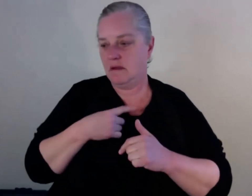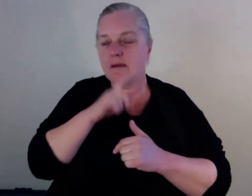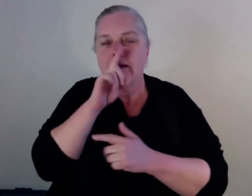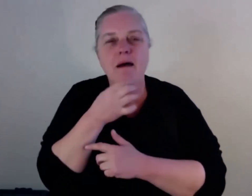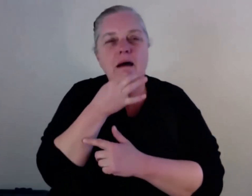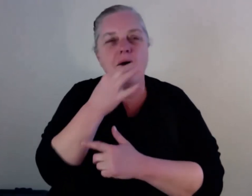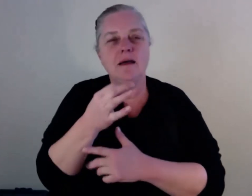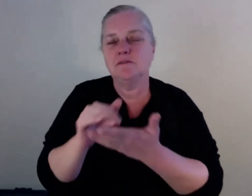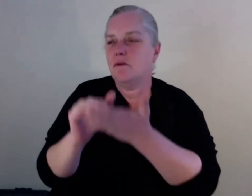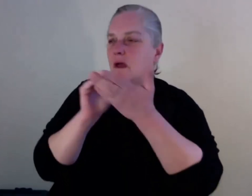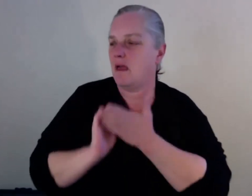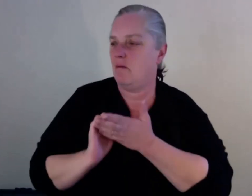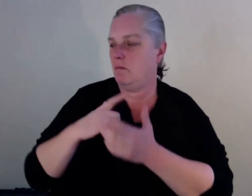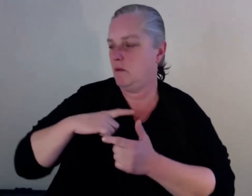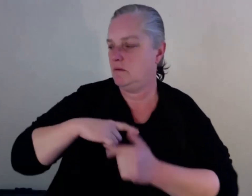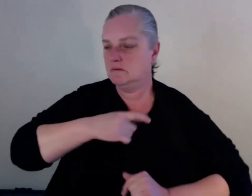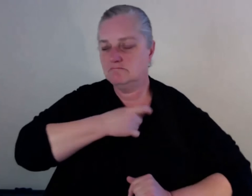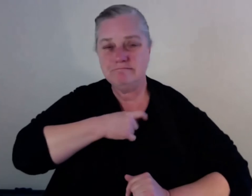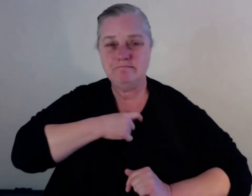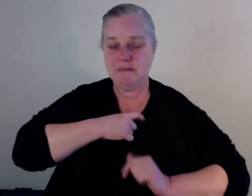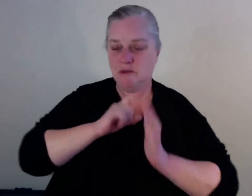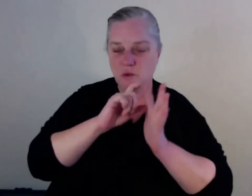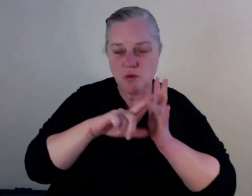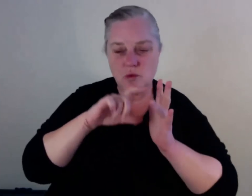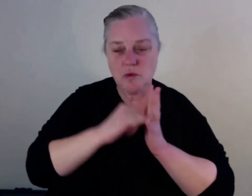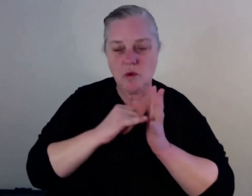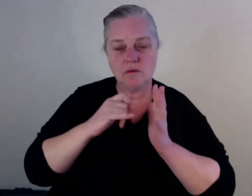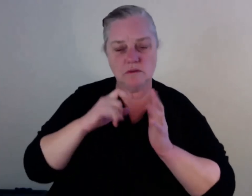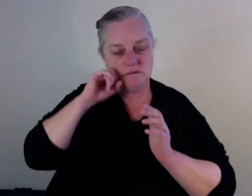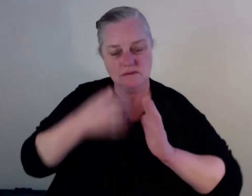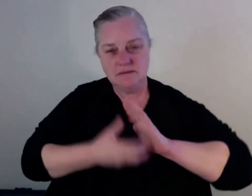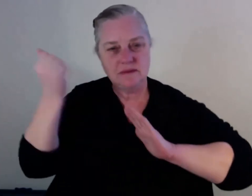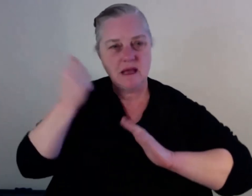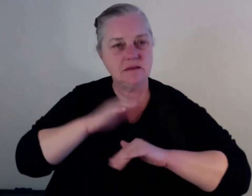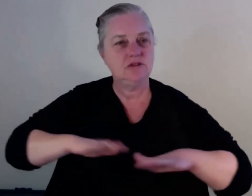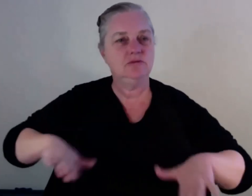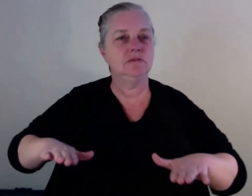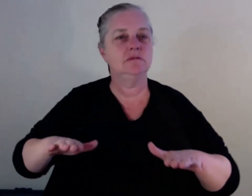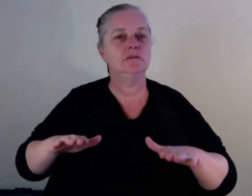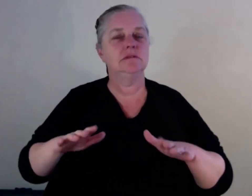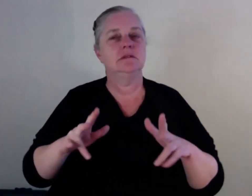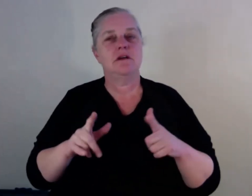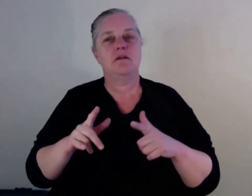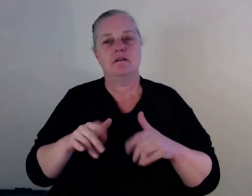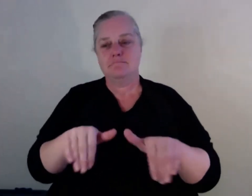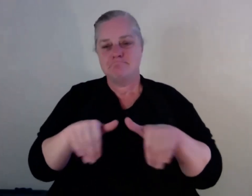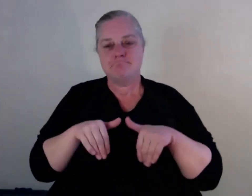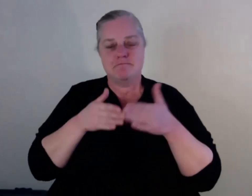a number of barriers, you know, for different circumstances. Um, but yeah, I guess that's pretty much all I've got